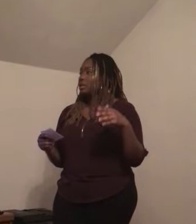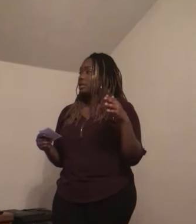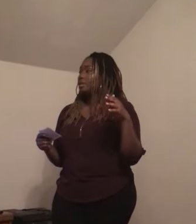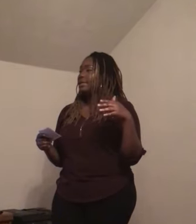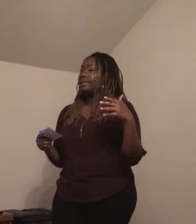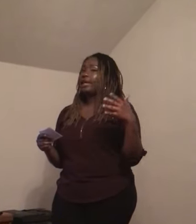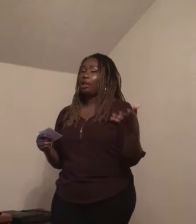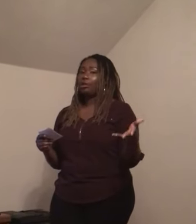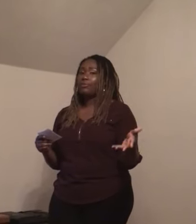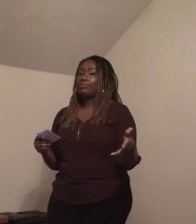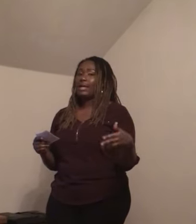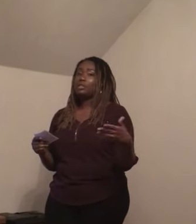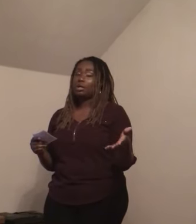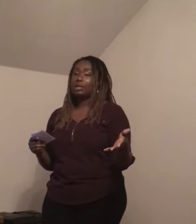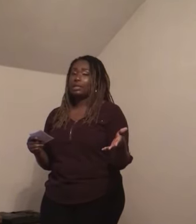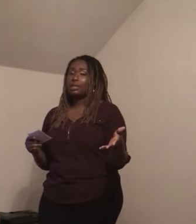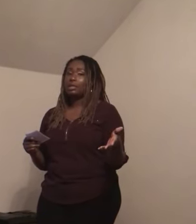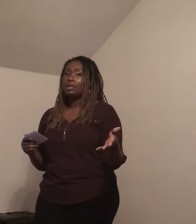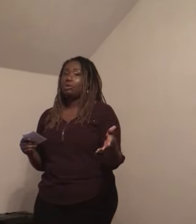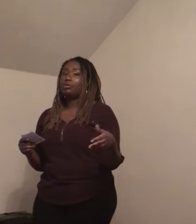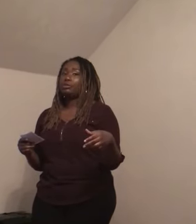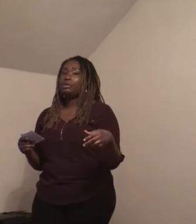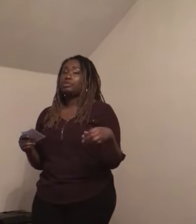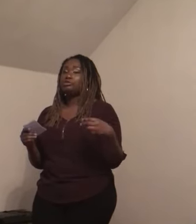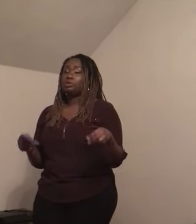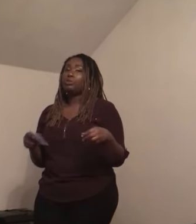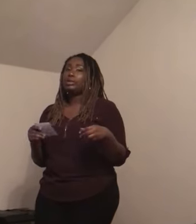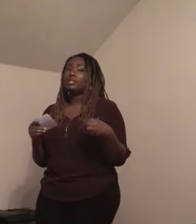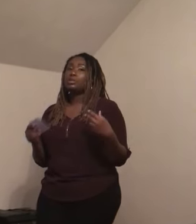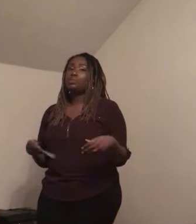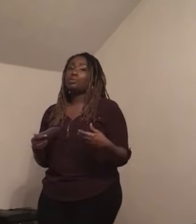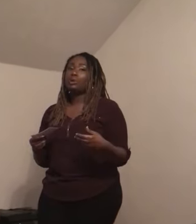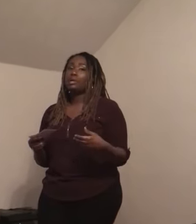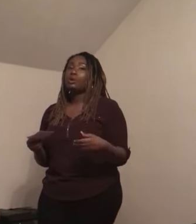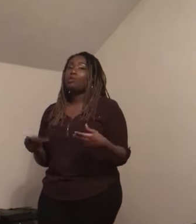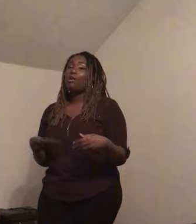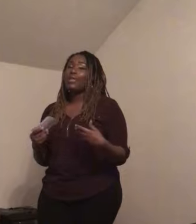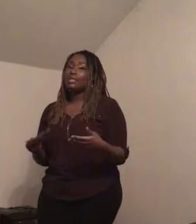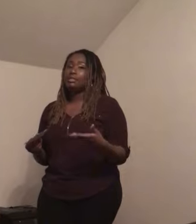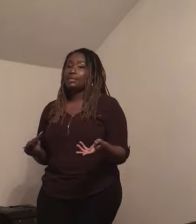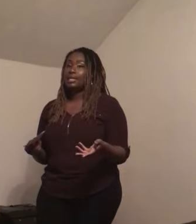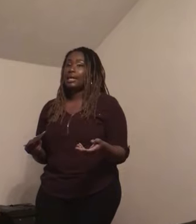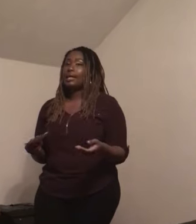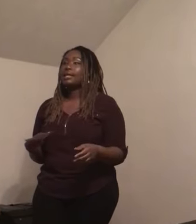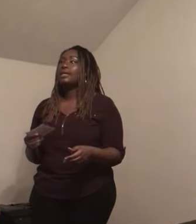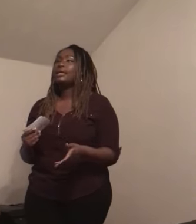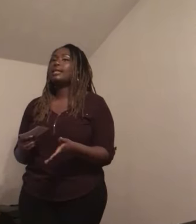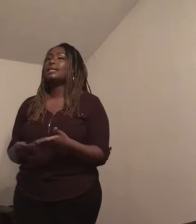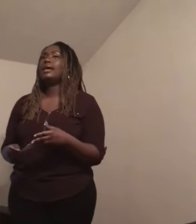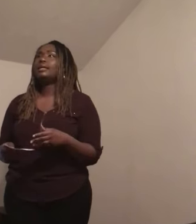It can hinder them from not talking or using the words more while they still sign. And not